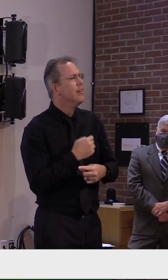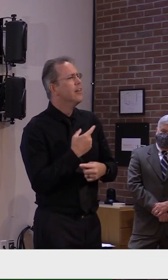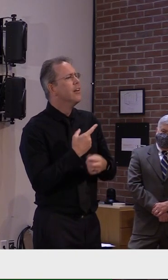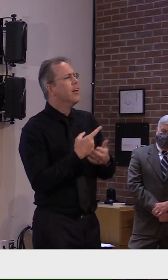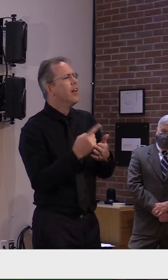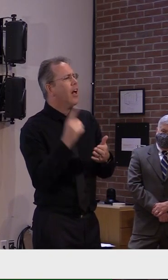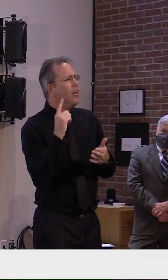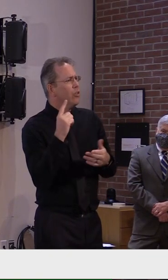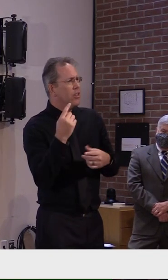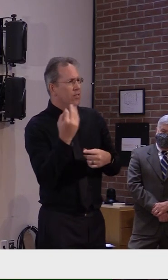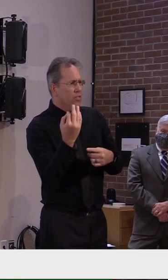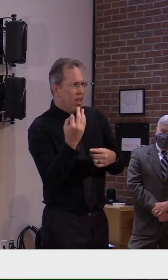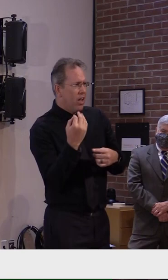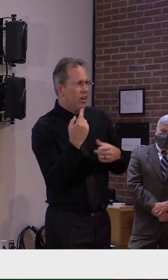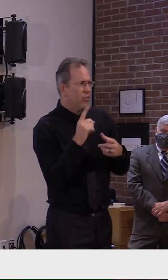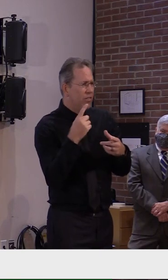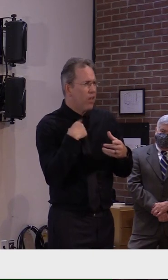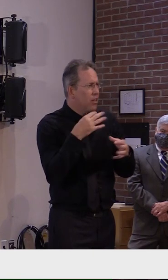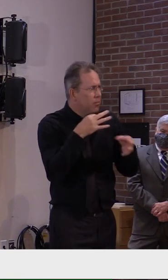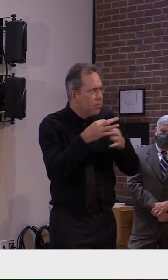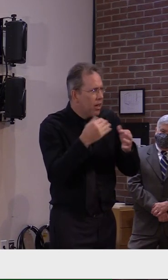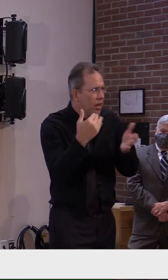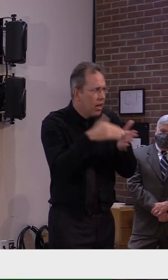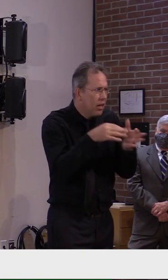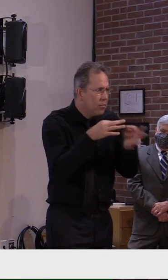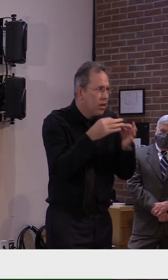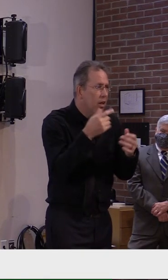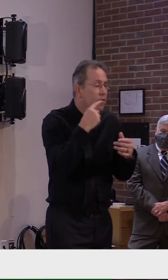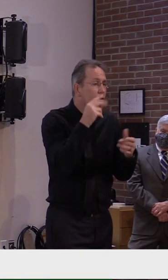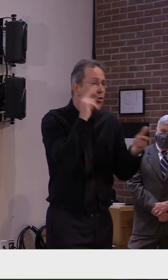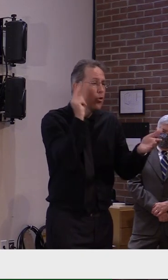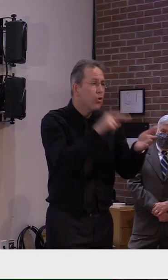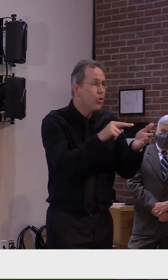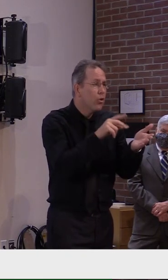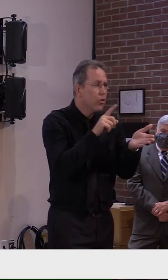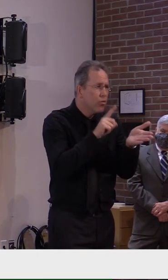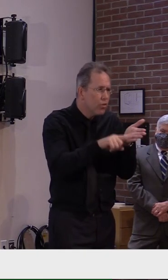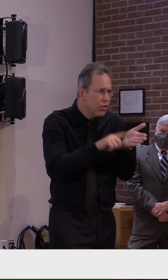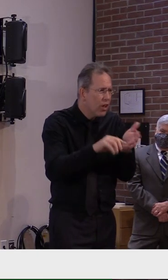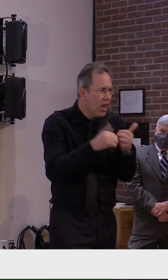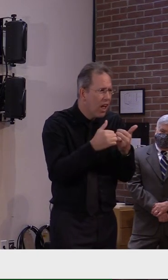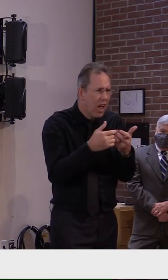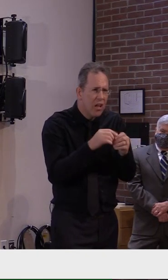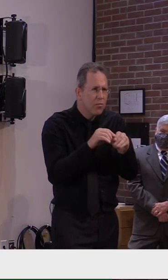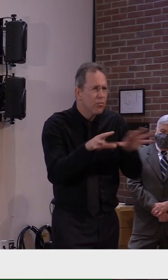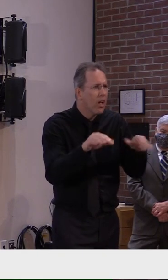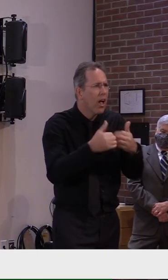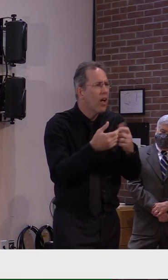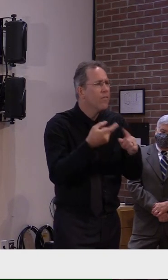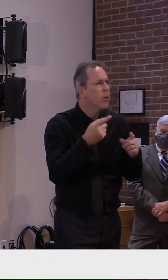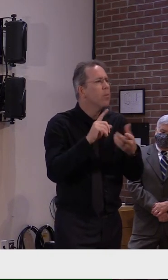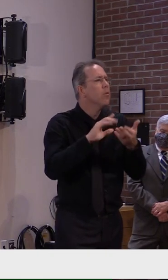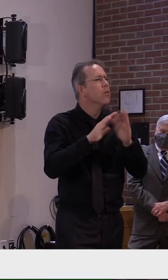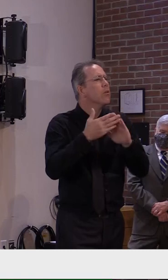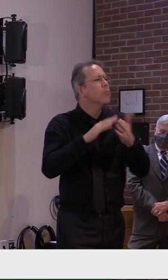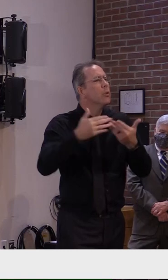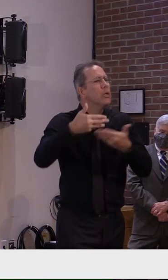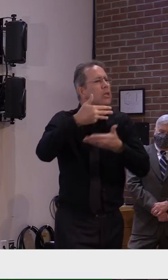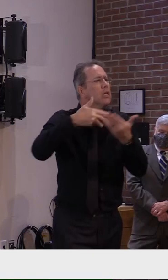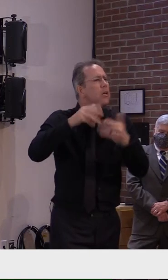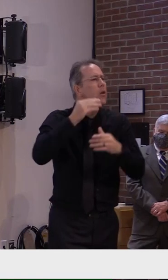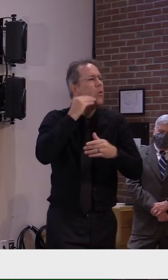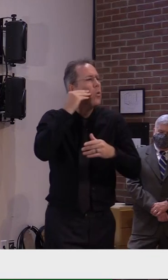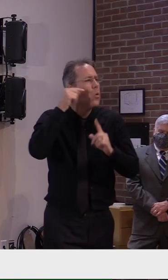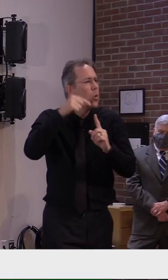spread, uh, leads us to believe that, um, we need to, we need to eliminate, um, and